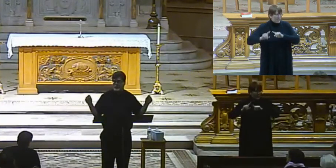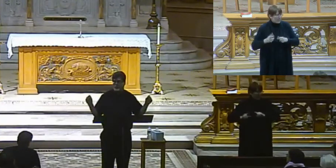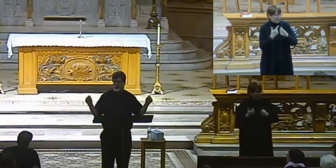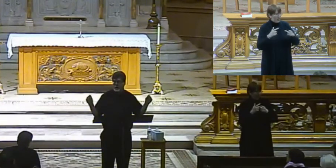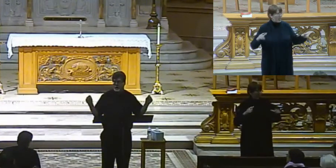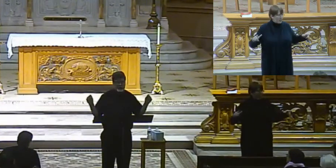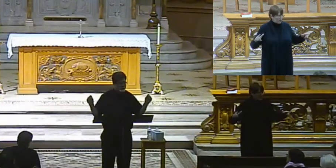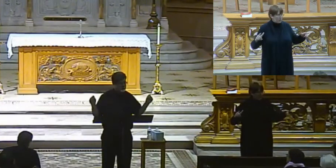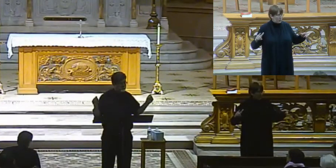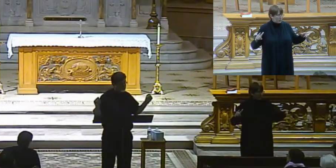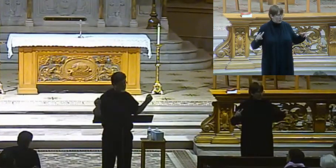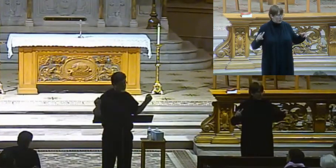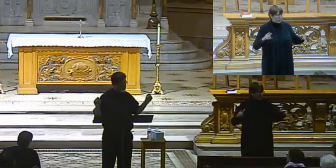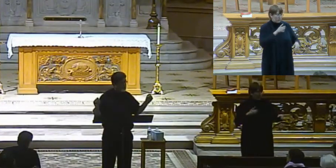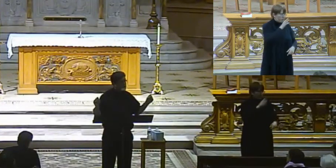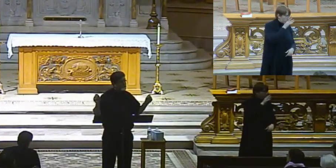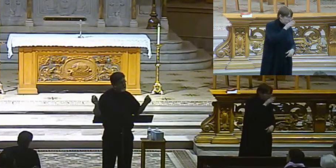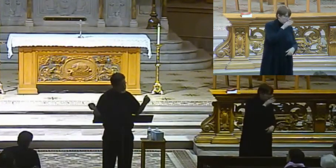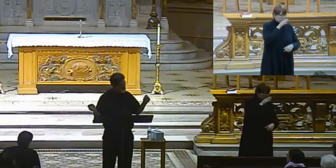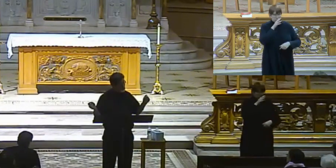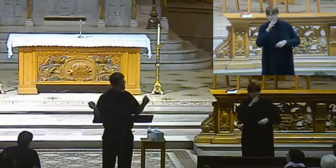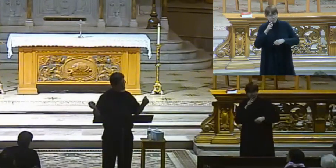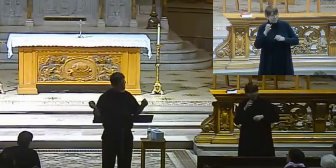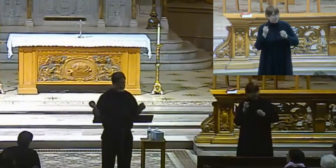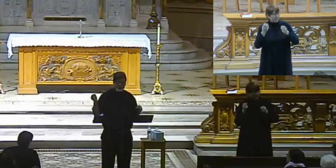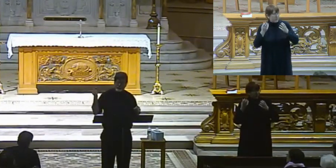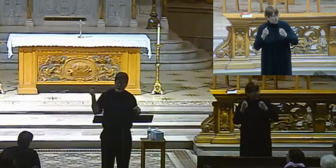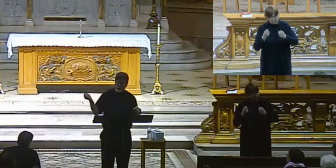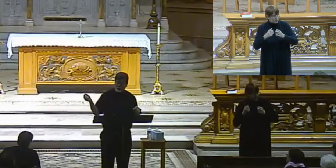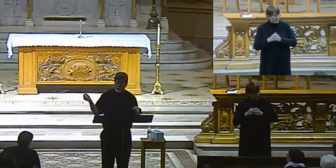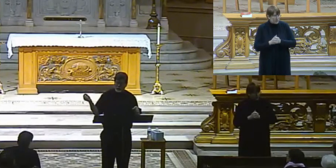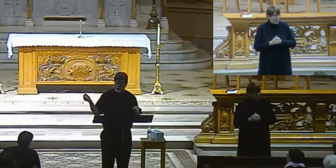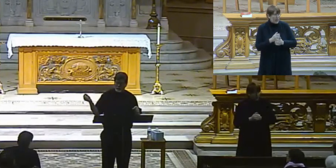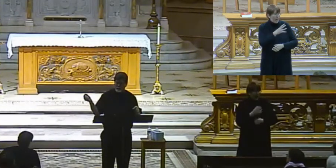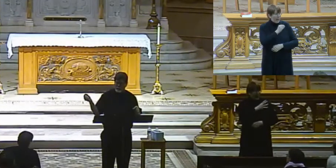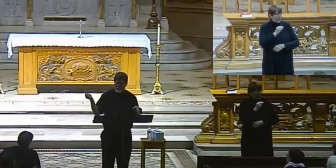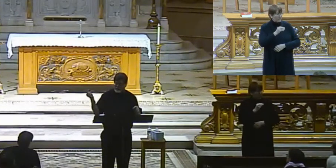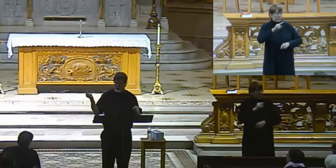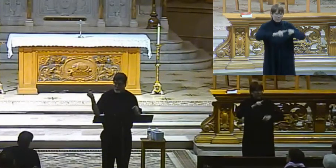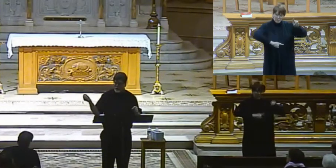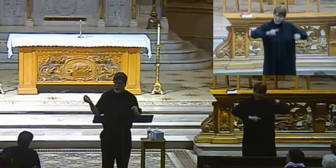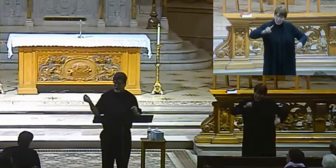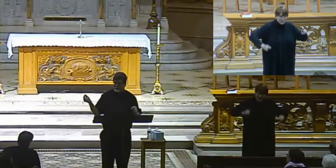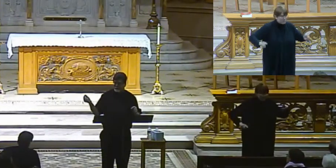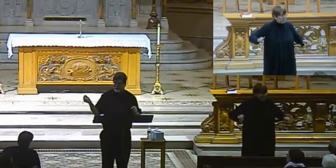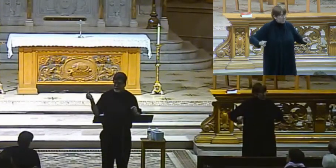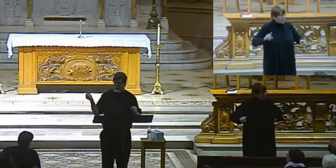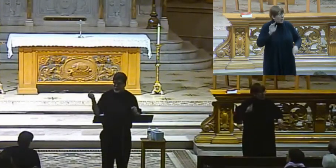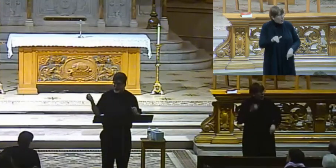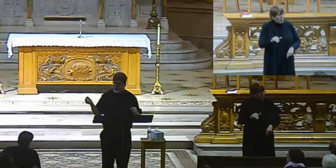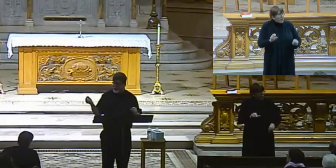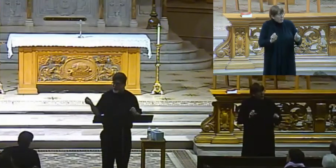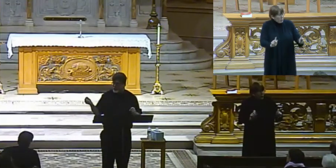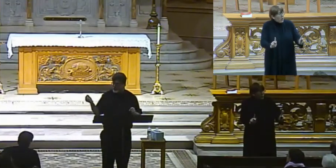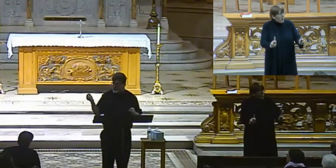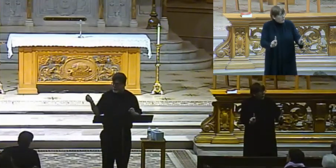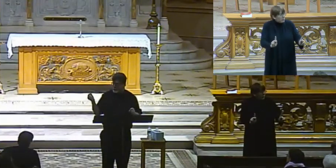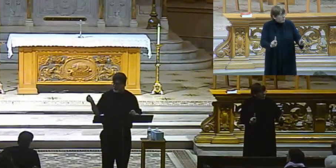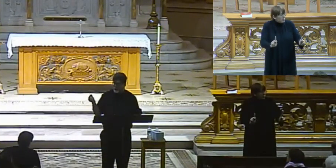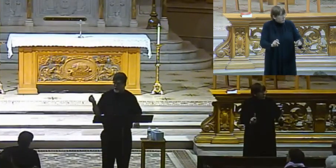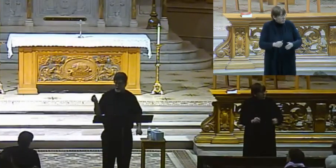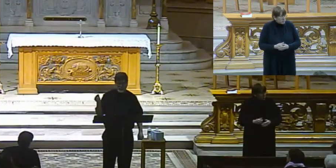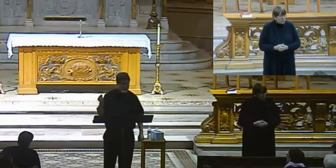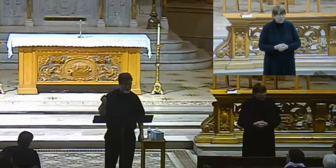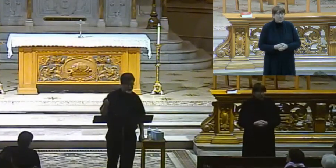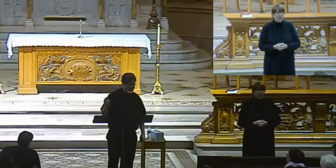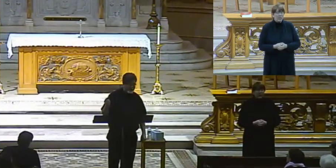languages and dialects, all right? But again, what we have is diversity, and that's okay. That's okay. And the church